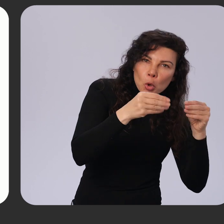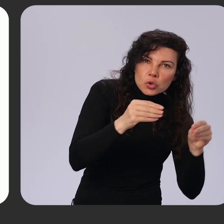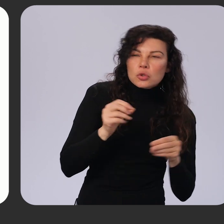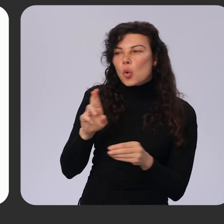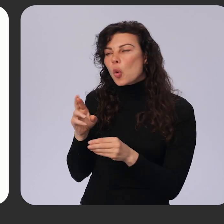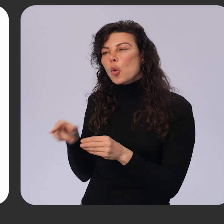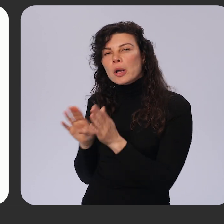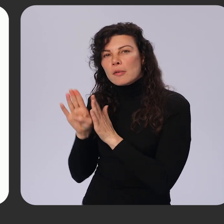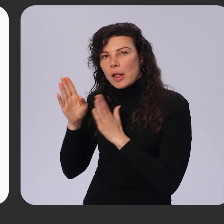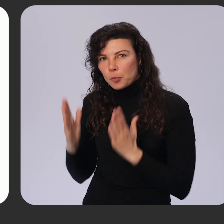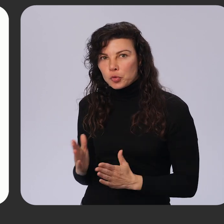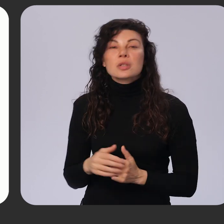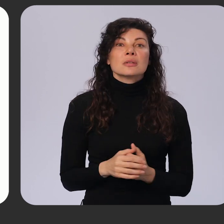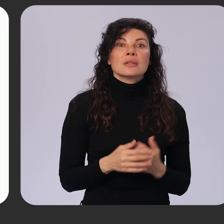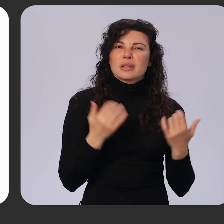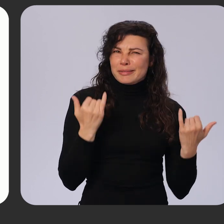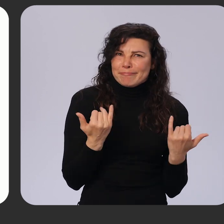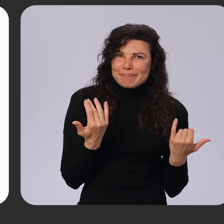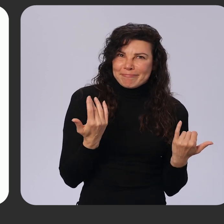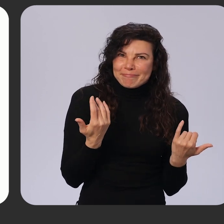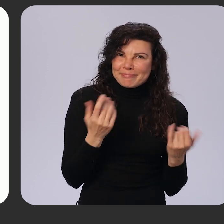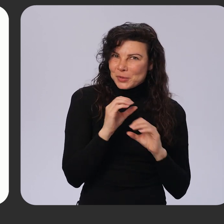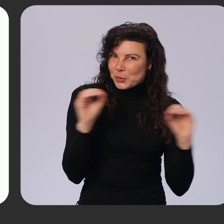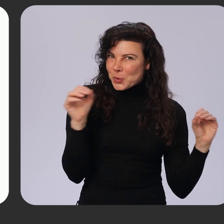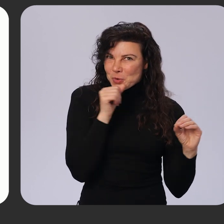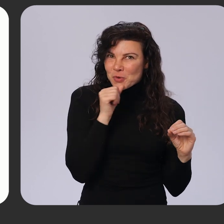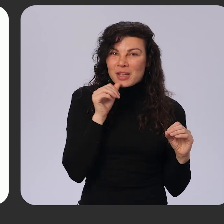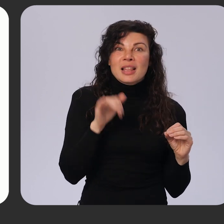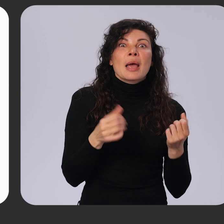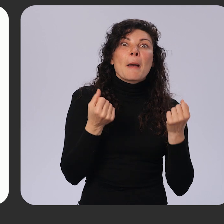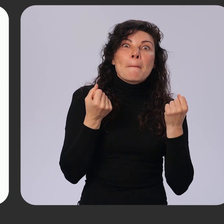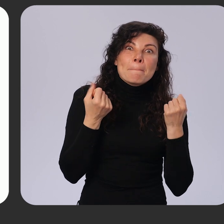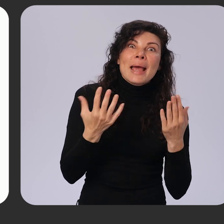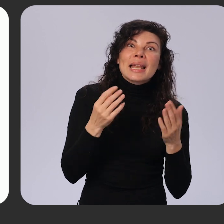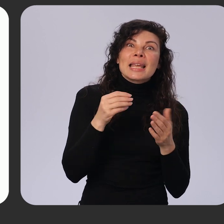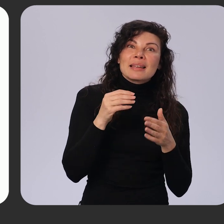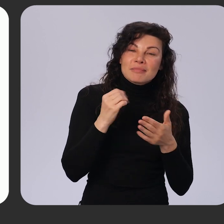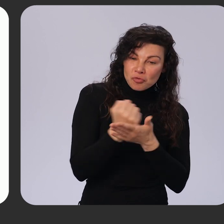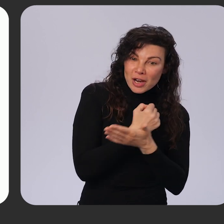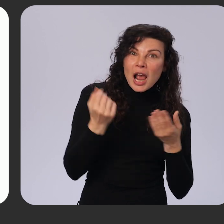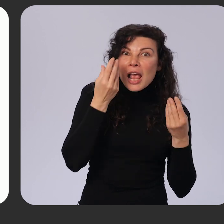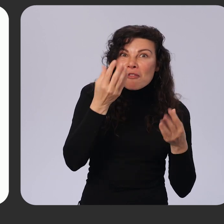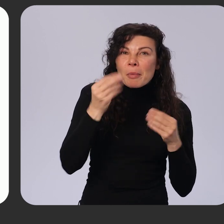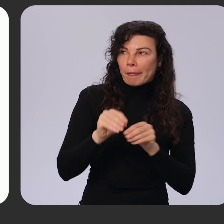Now, it's not a secret that there are millions of card details currently circulating on the dark web. So,